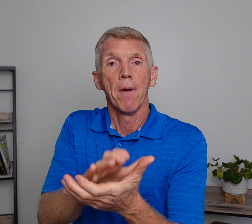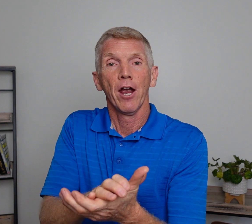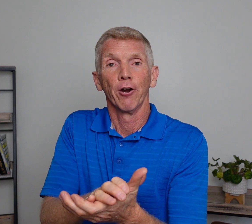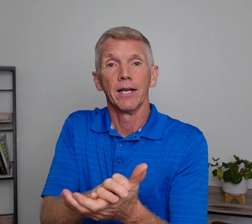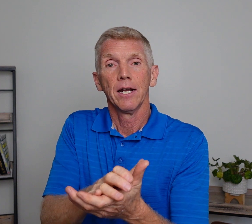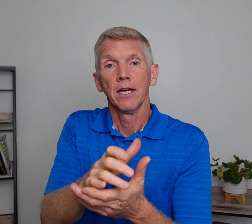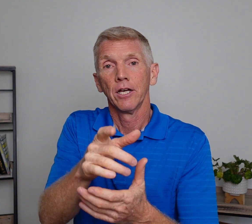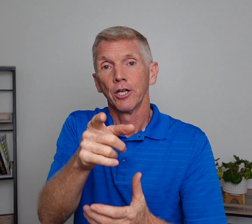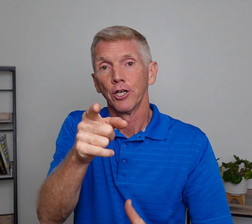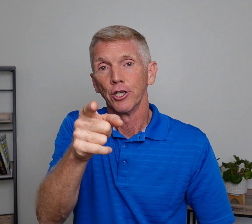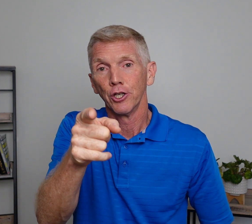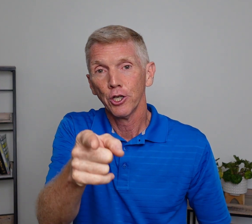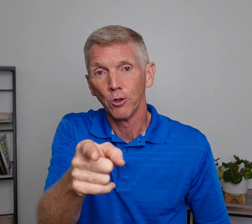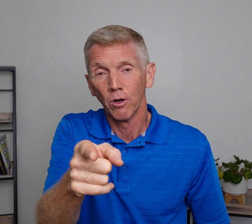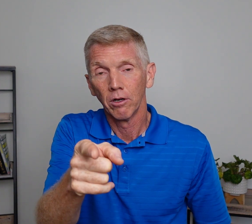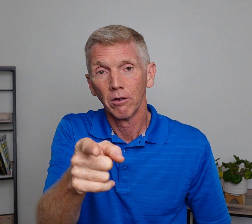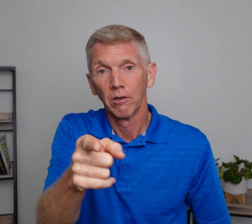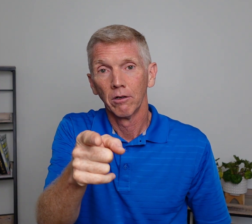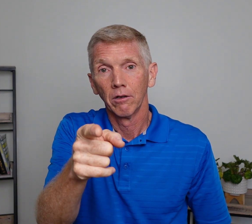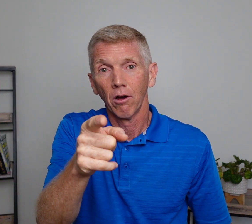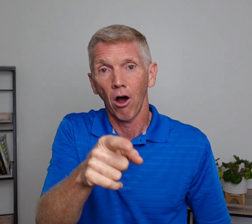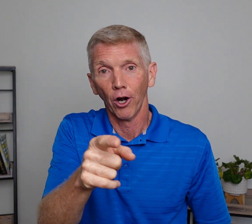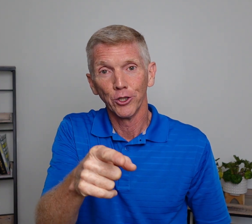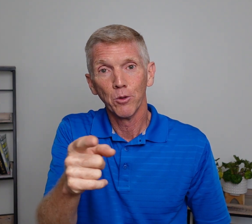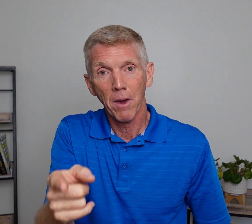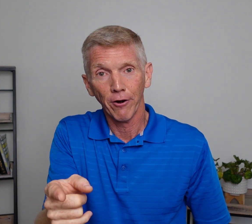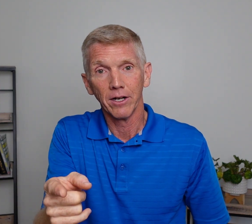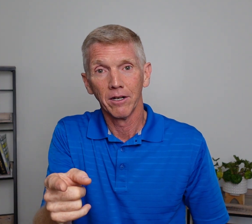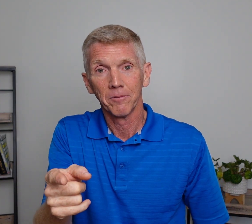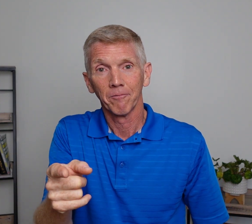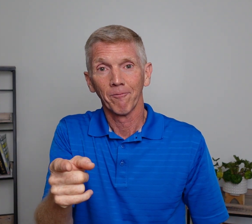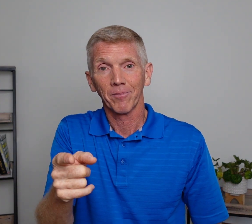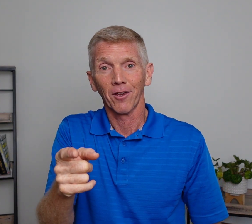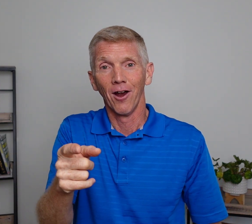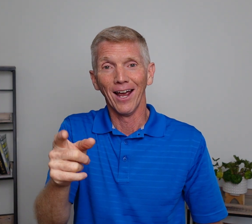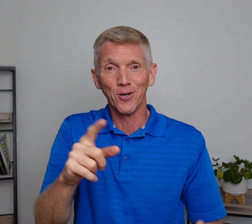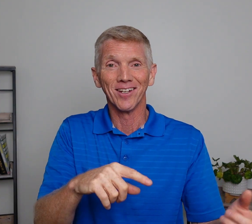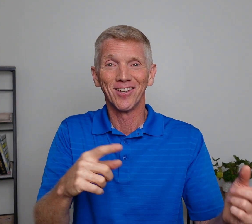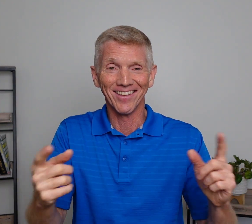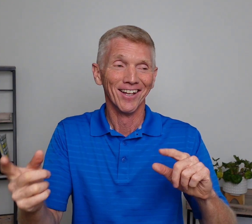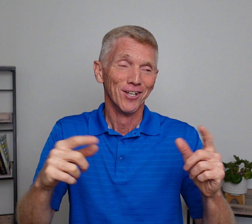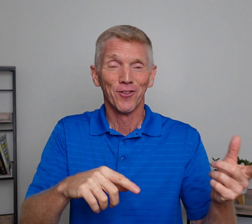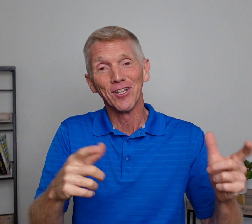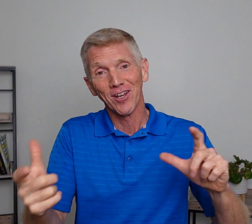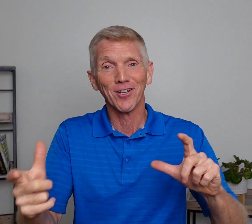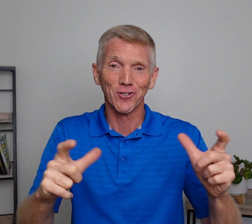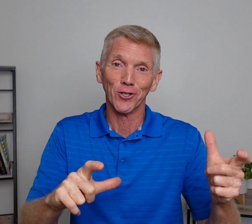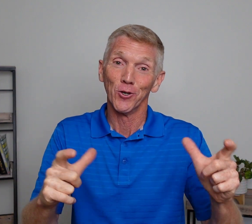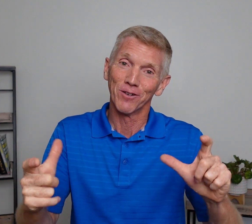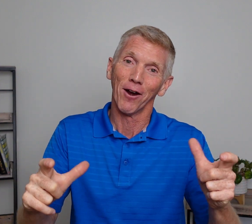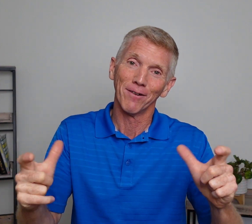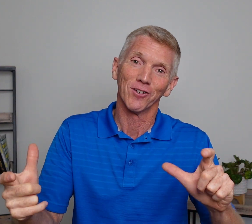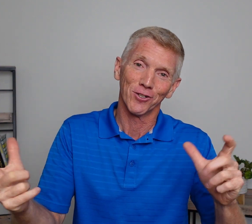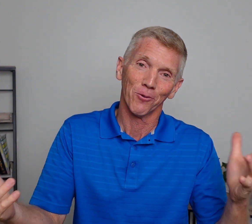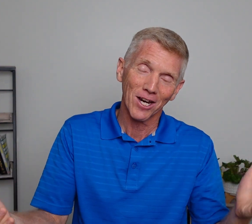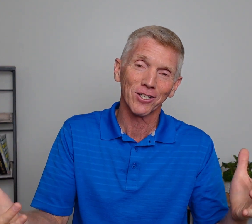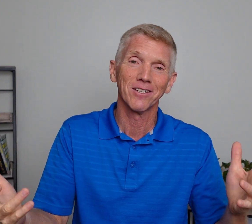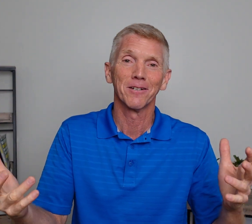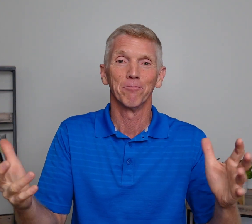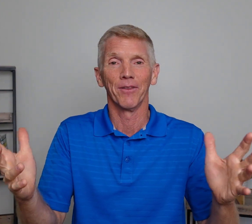Married. You. Are you married? All can see that these sentences are used in very different situations. But